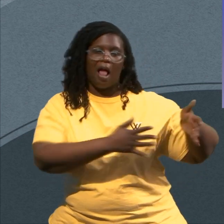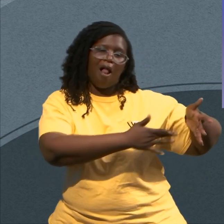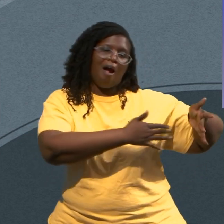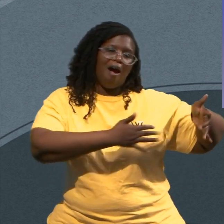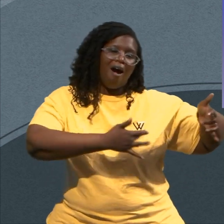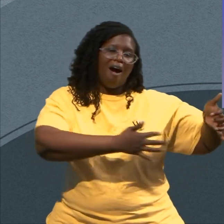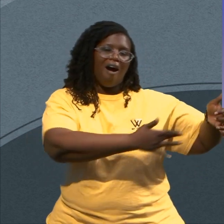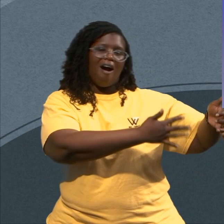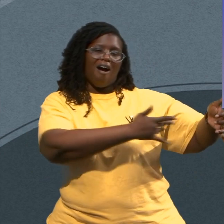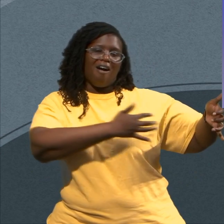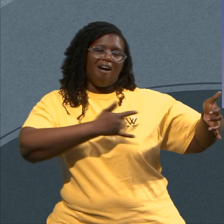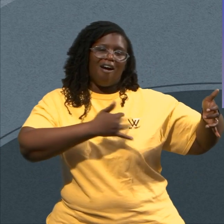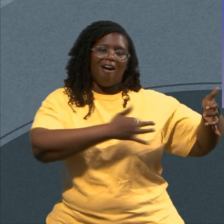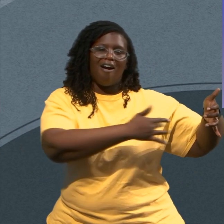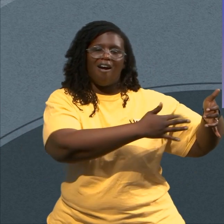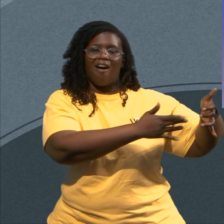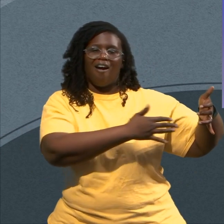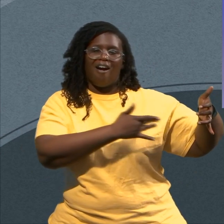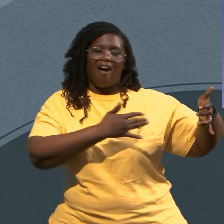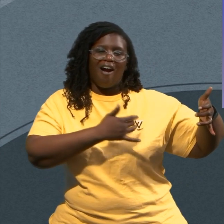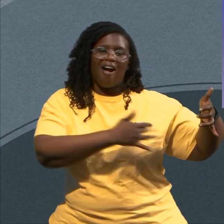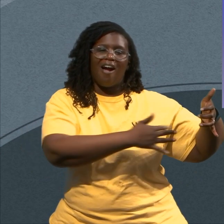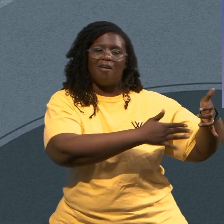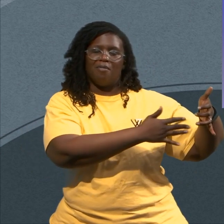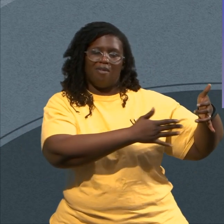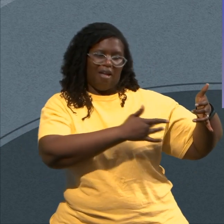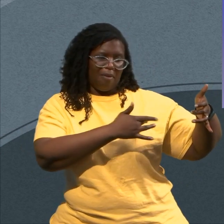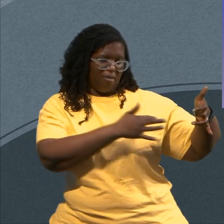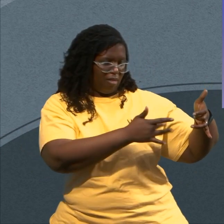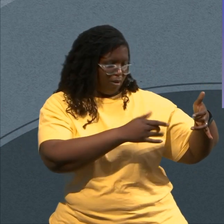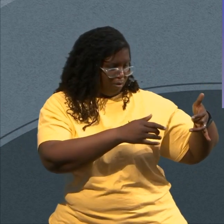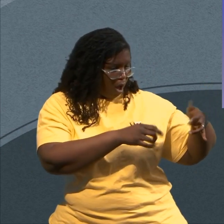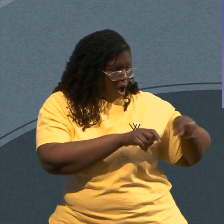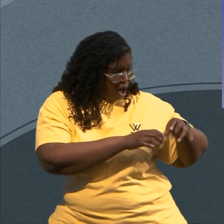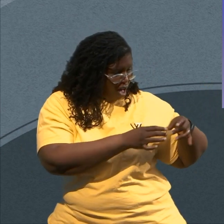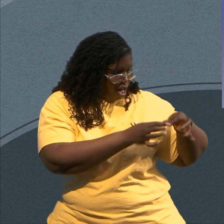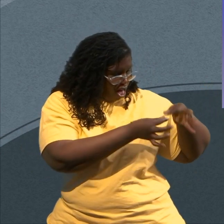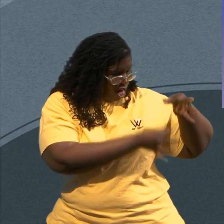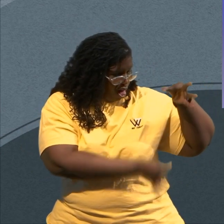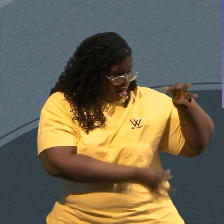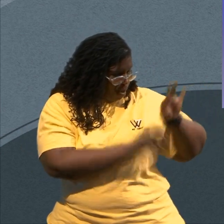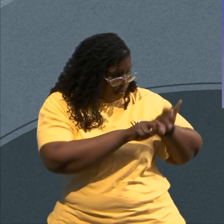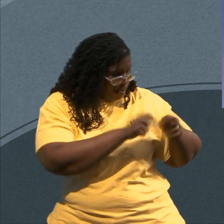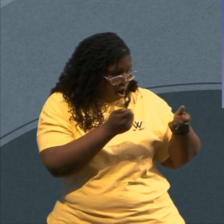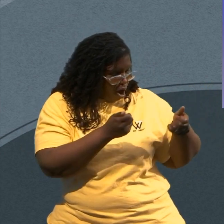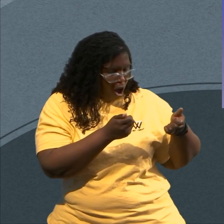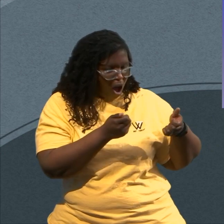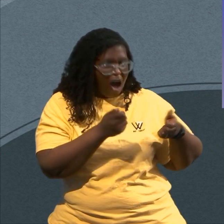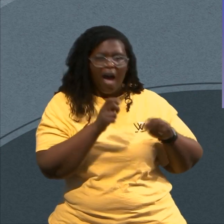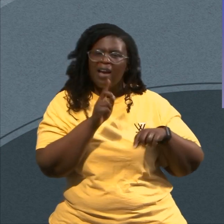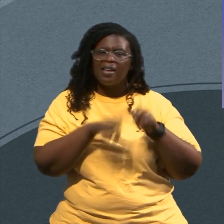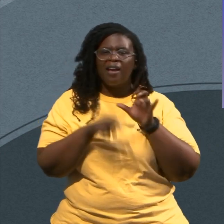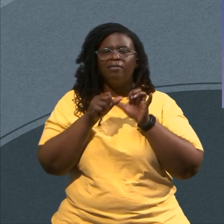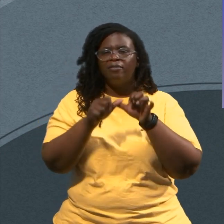moment His harp Spring Broke And he Couldn't Continue With what he Was writing He was like Selah